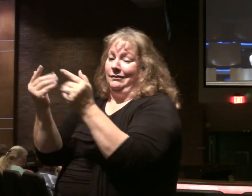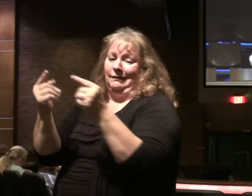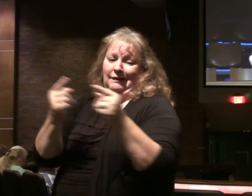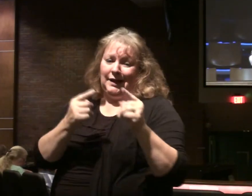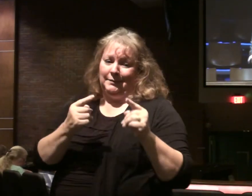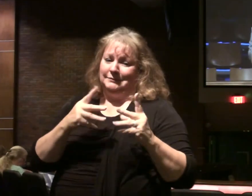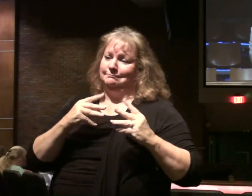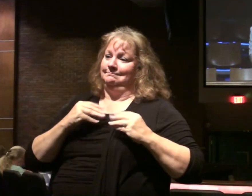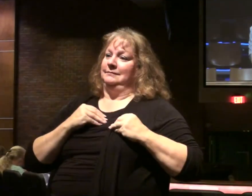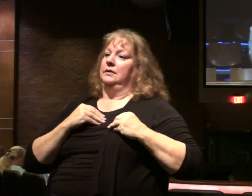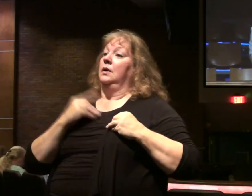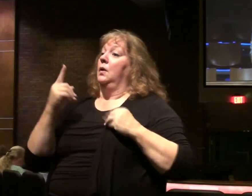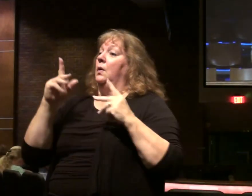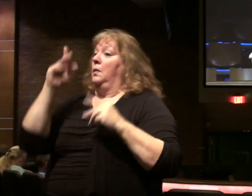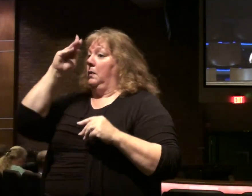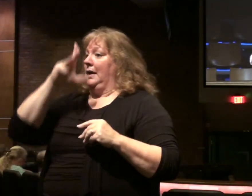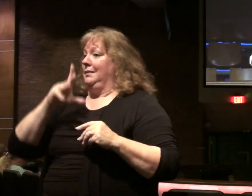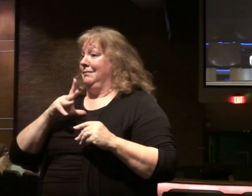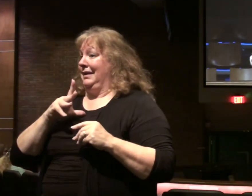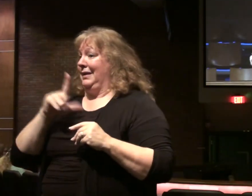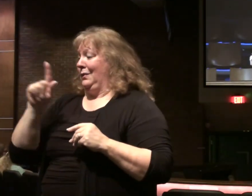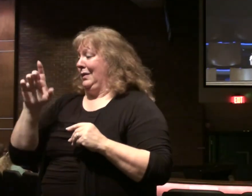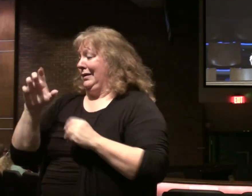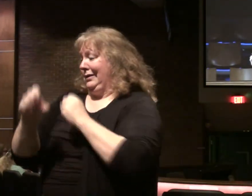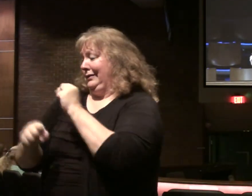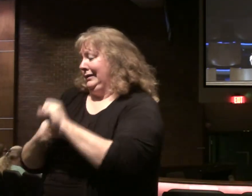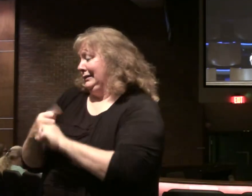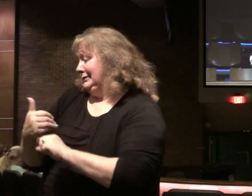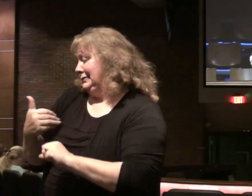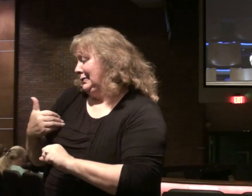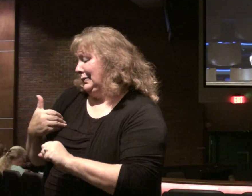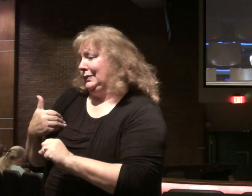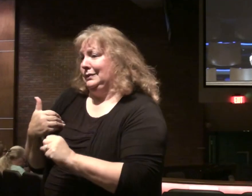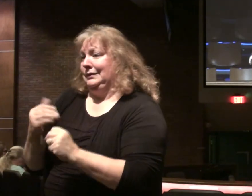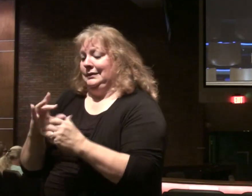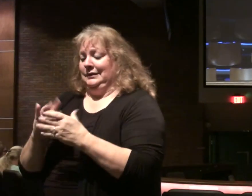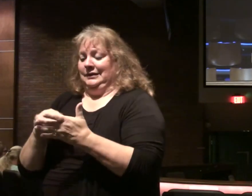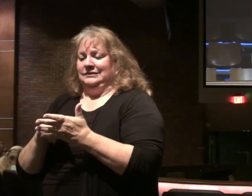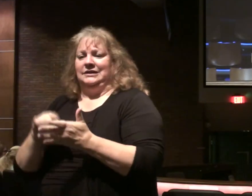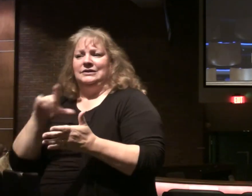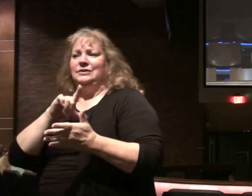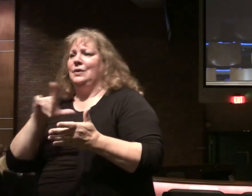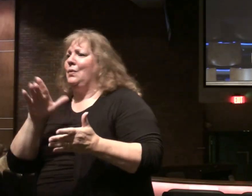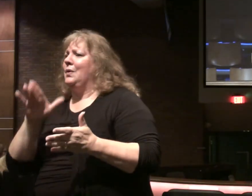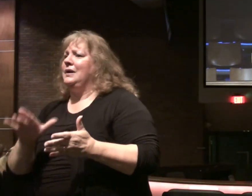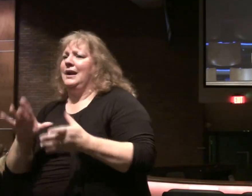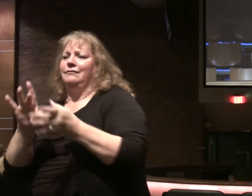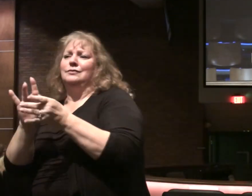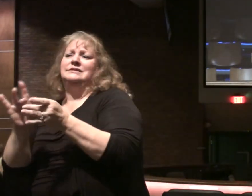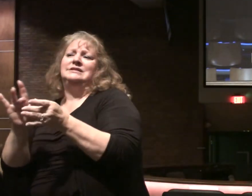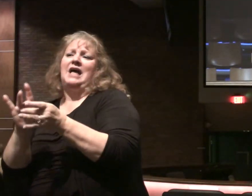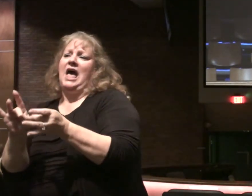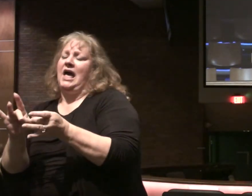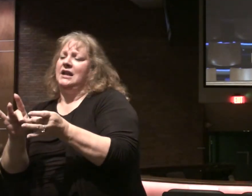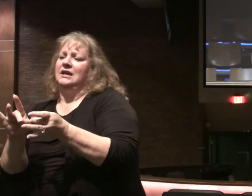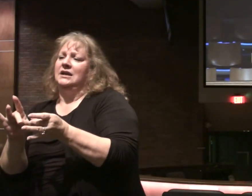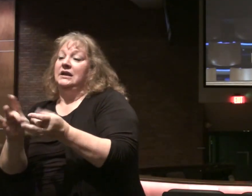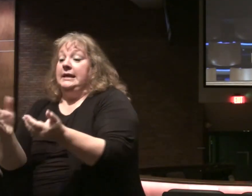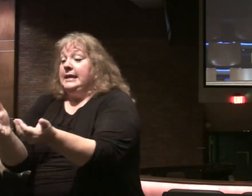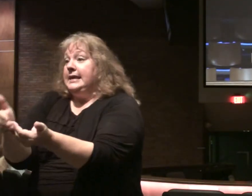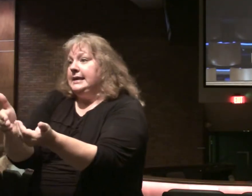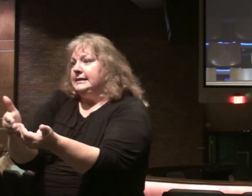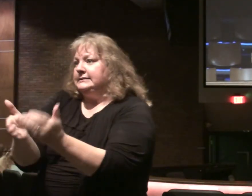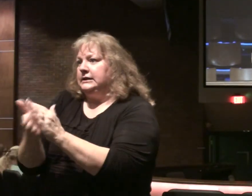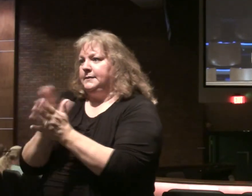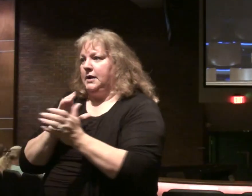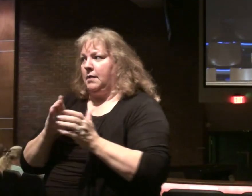Let me read what one man said about a hundred years ago. About this truth. About this passage. It says the Lord never said that. The Lord never said it would be easy to